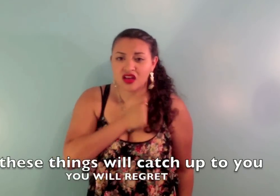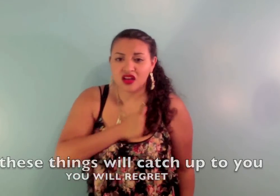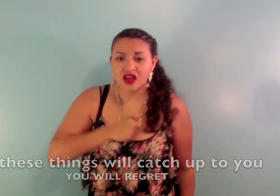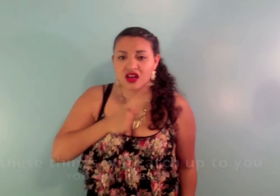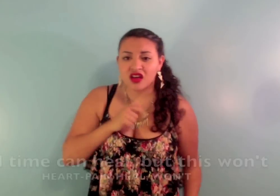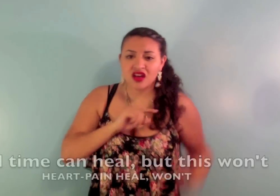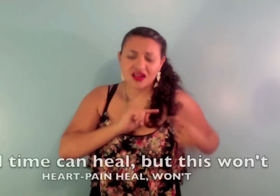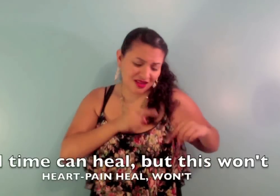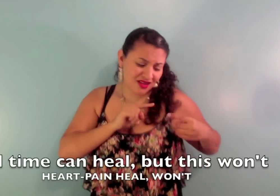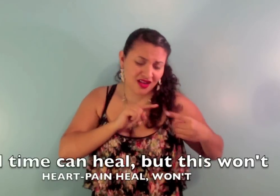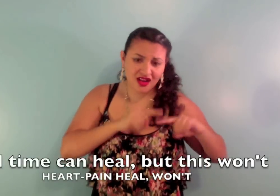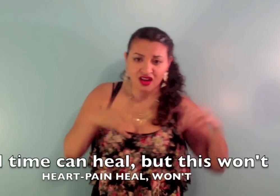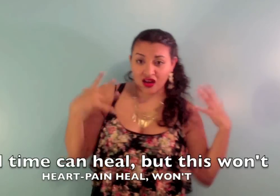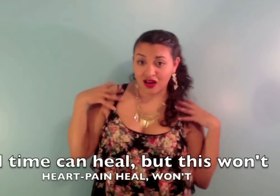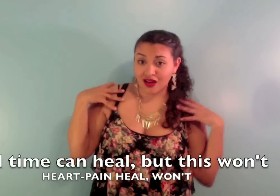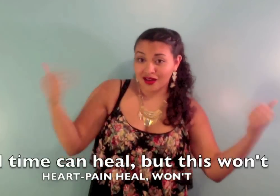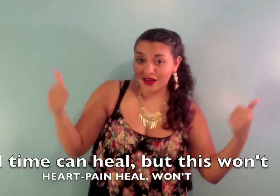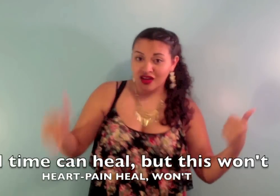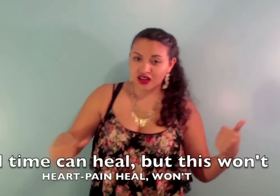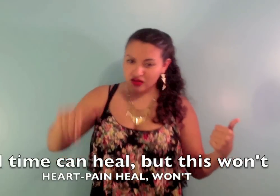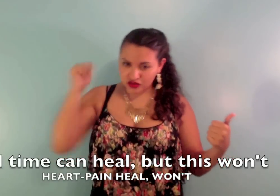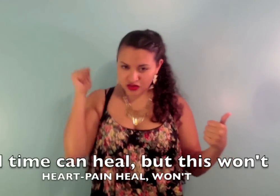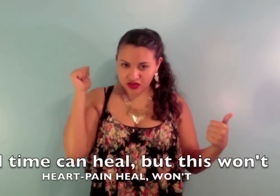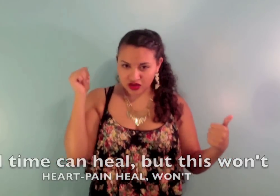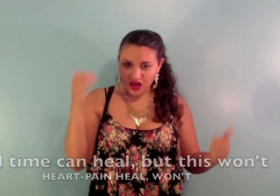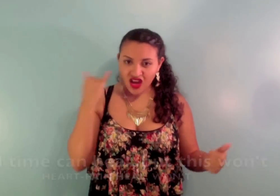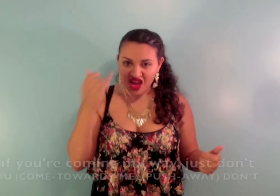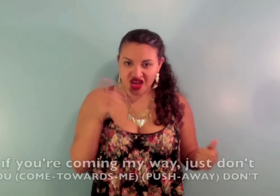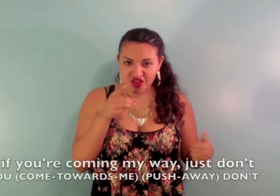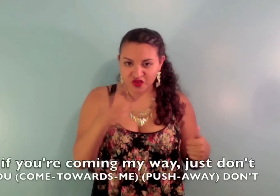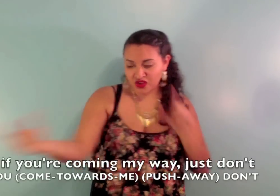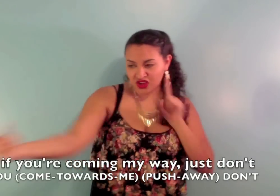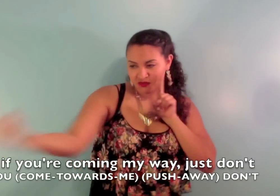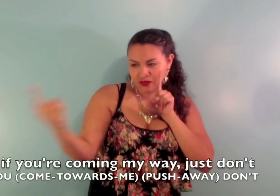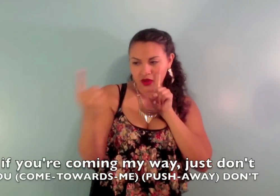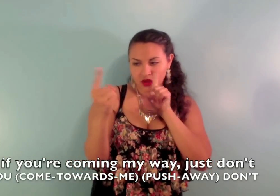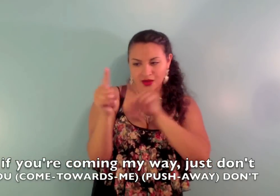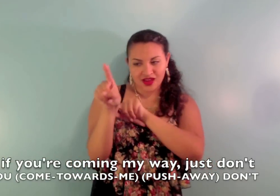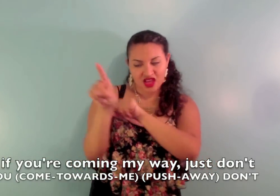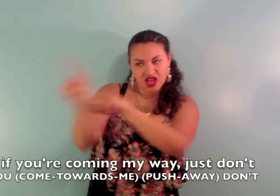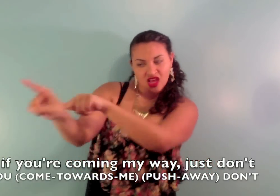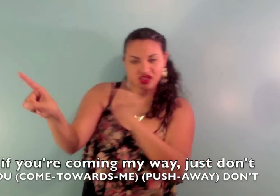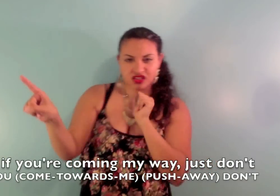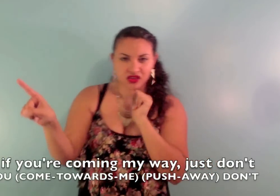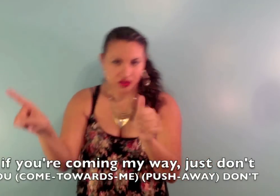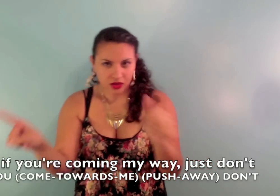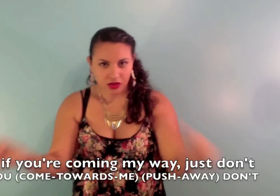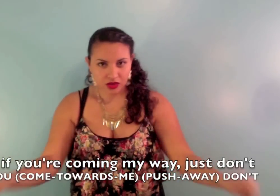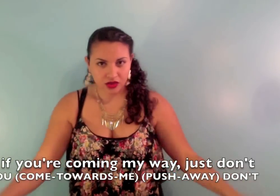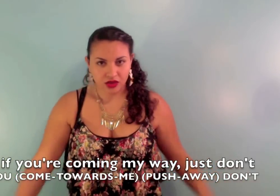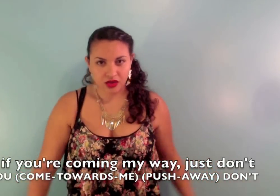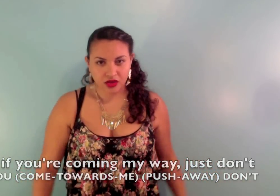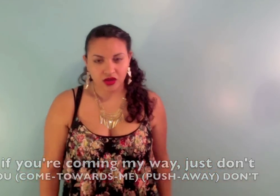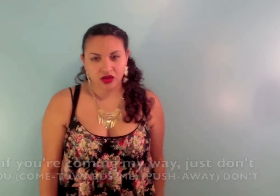you And time can heal, but this won't, so if you're coming my way, just don't Oh,